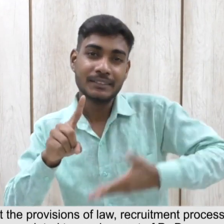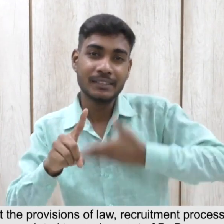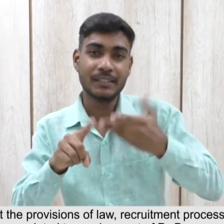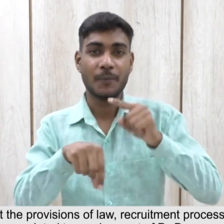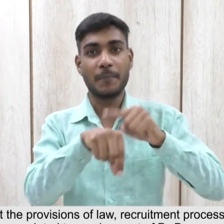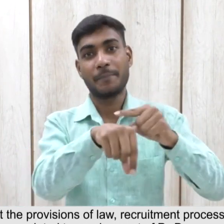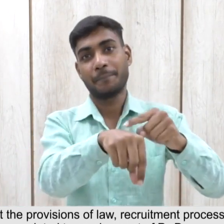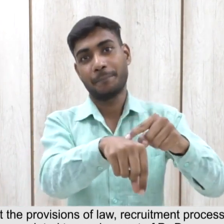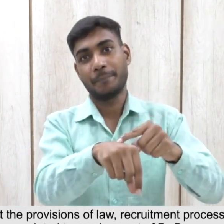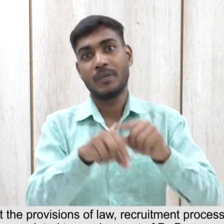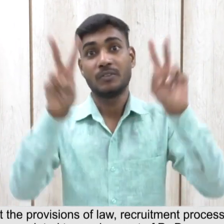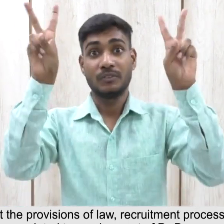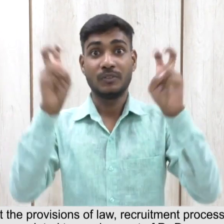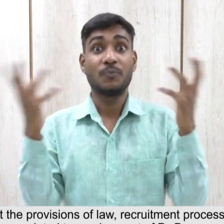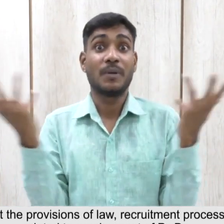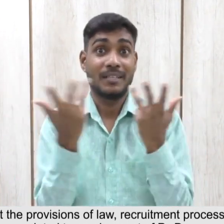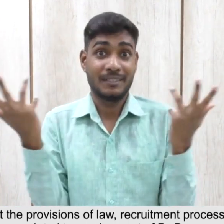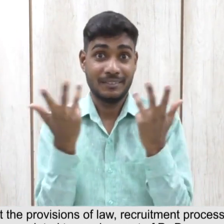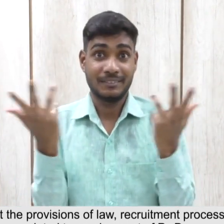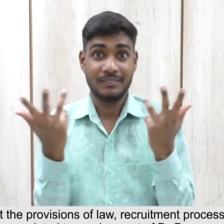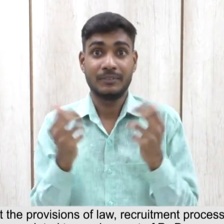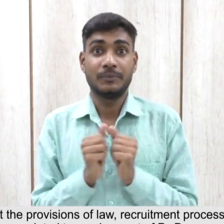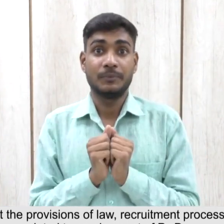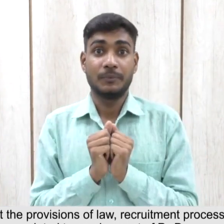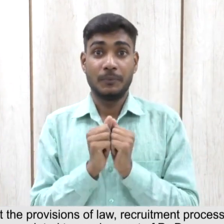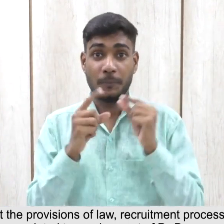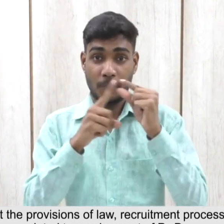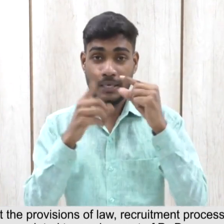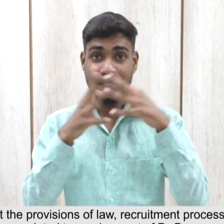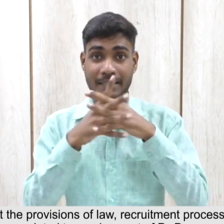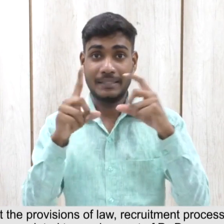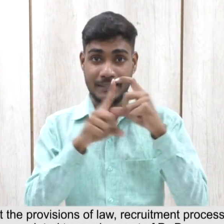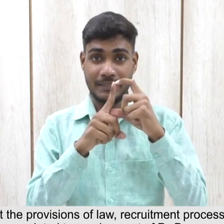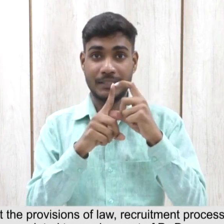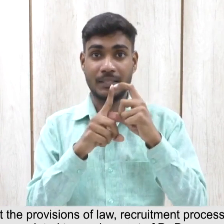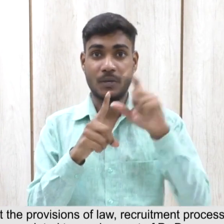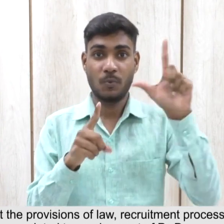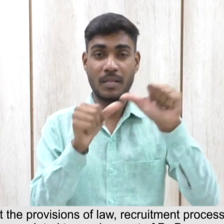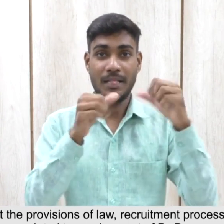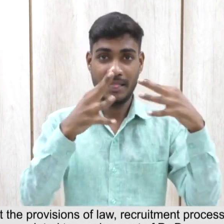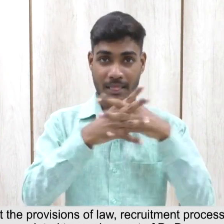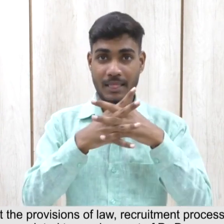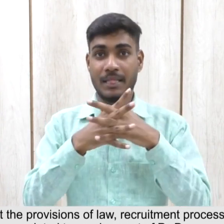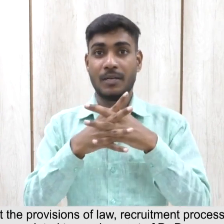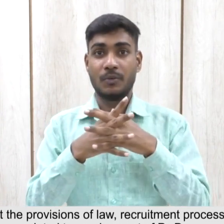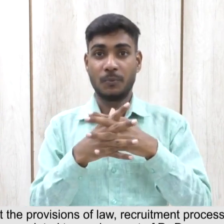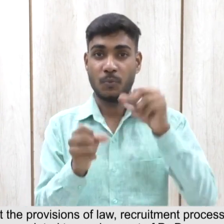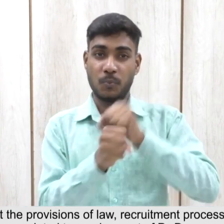recruitment process, data management, development related to employment of PWDs.